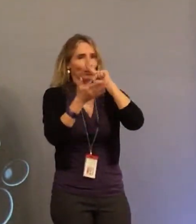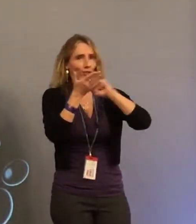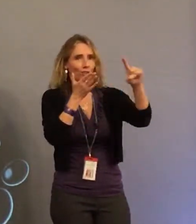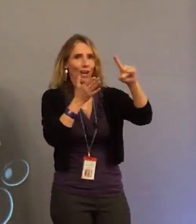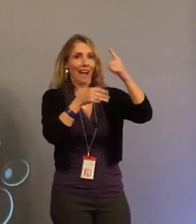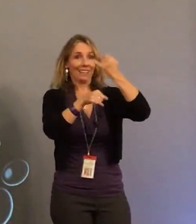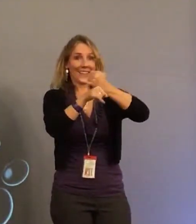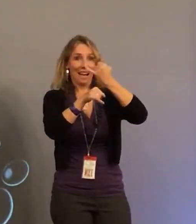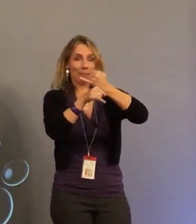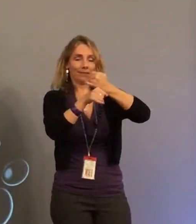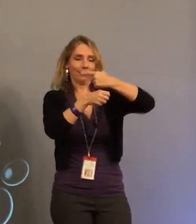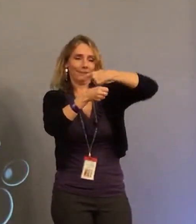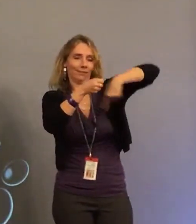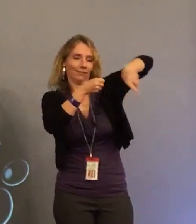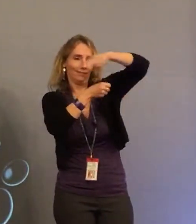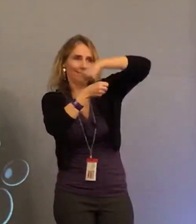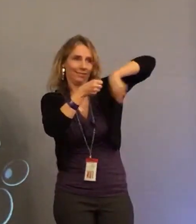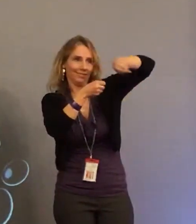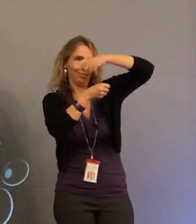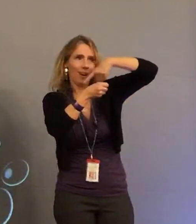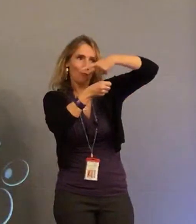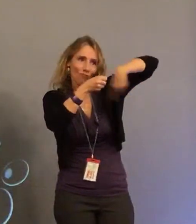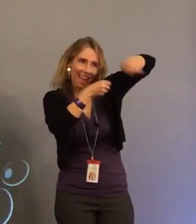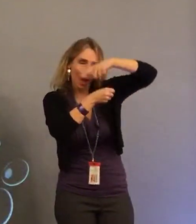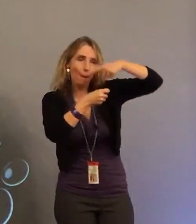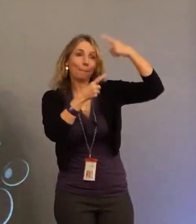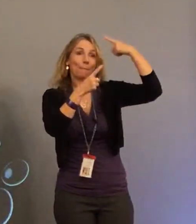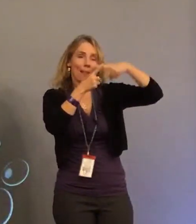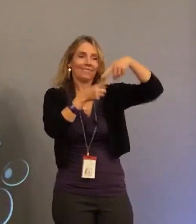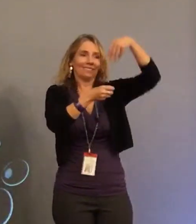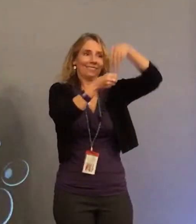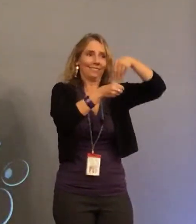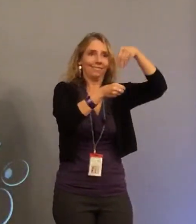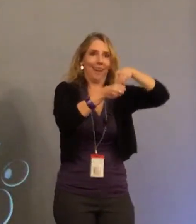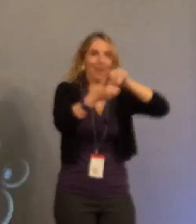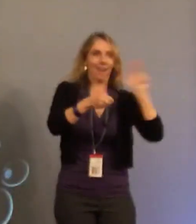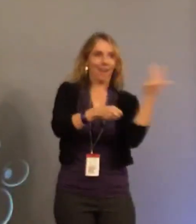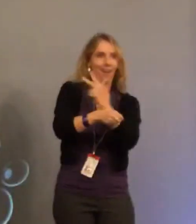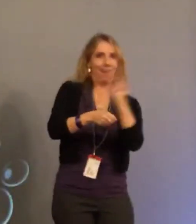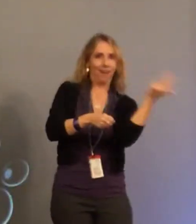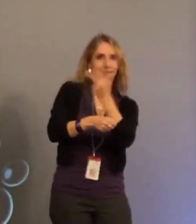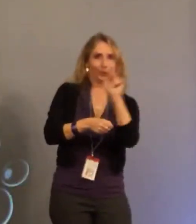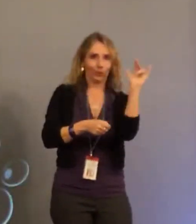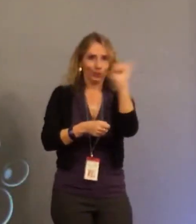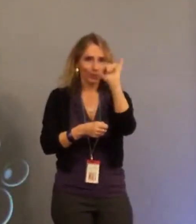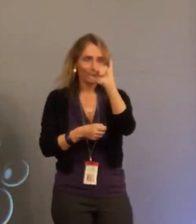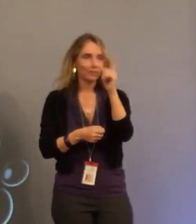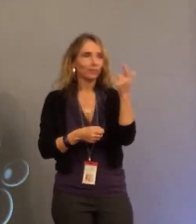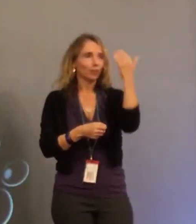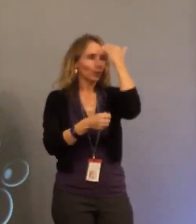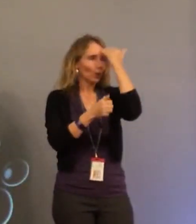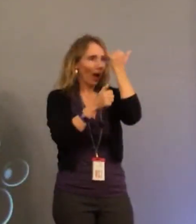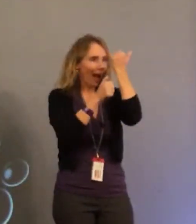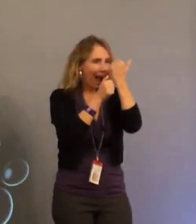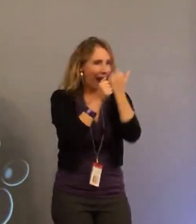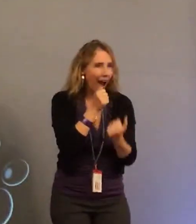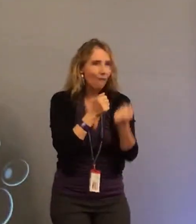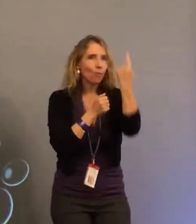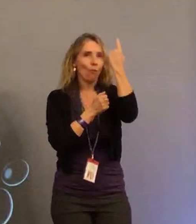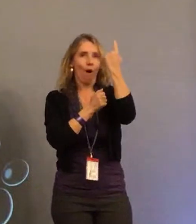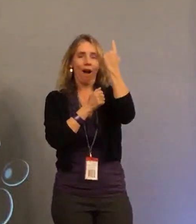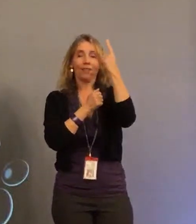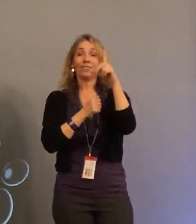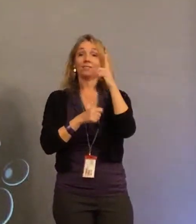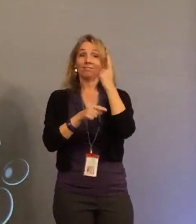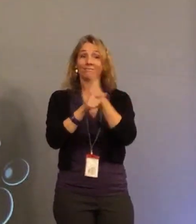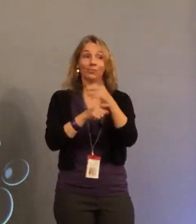He was one of those security guards that would check the entire campus, what was going on all around campus and